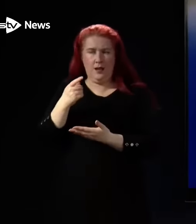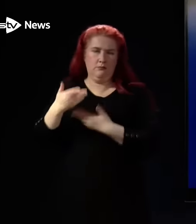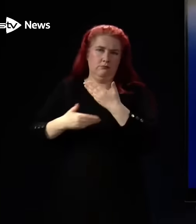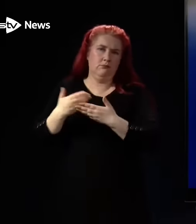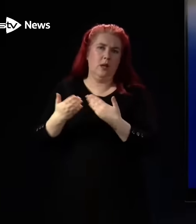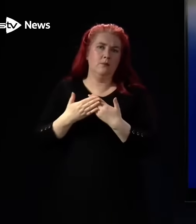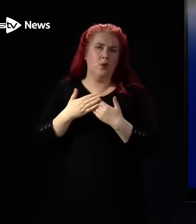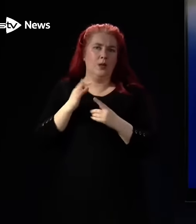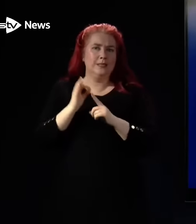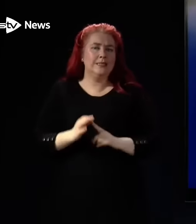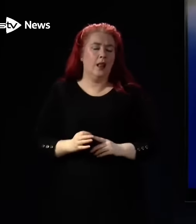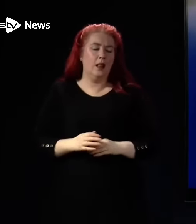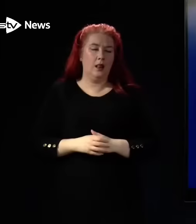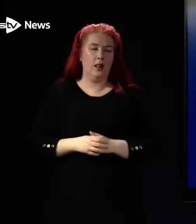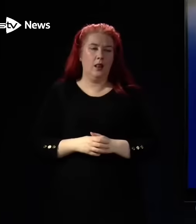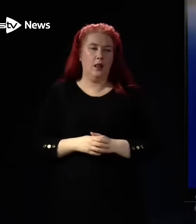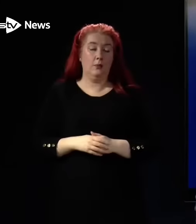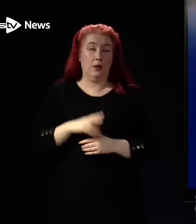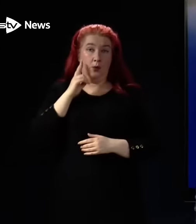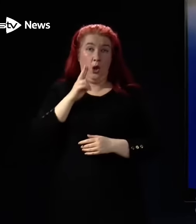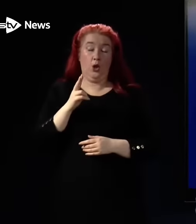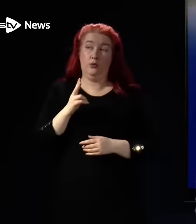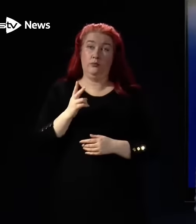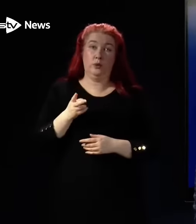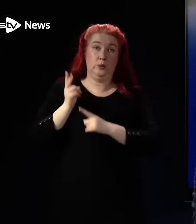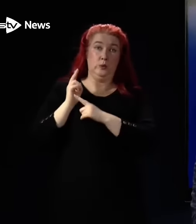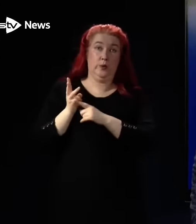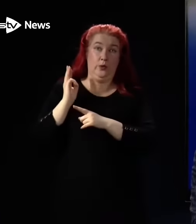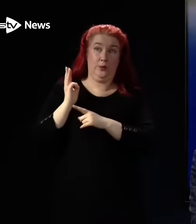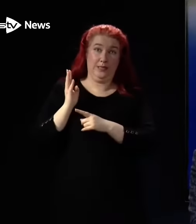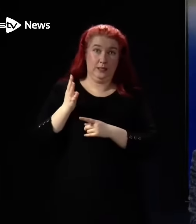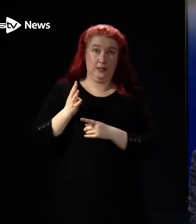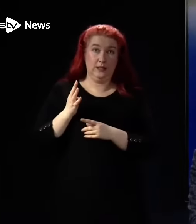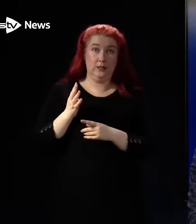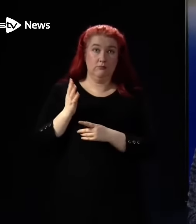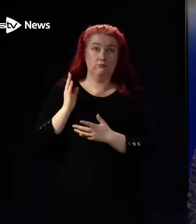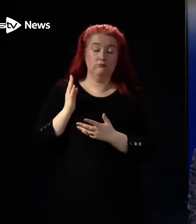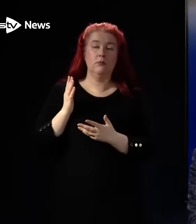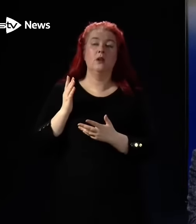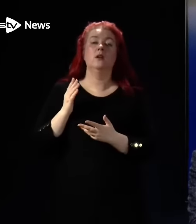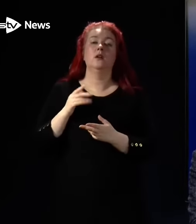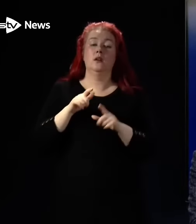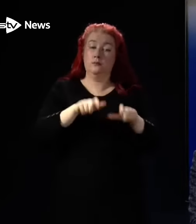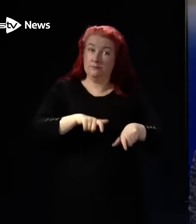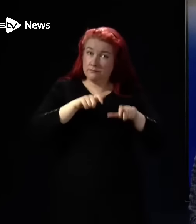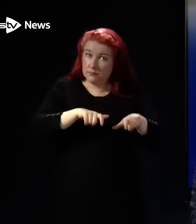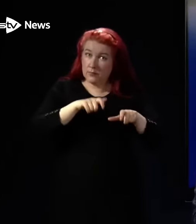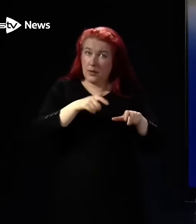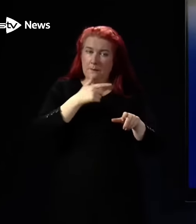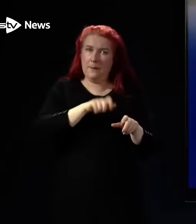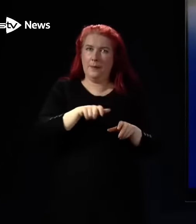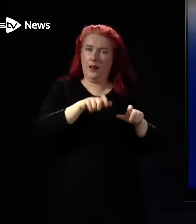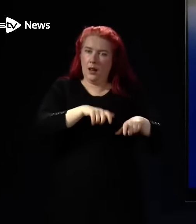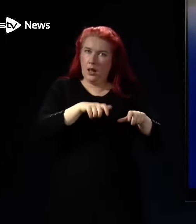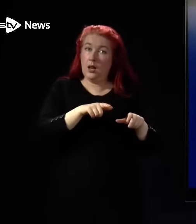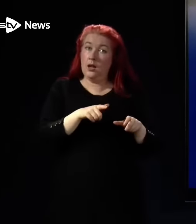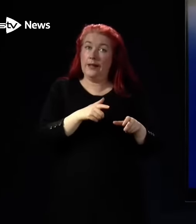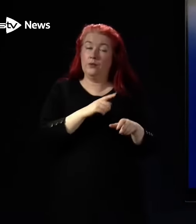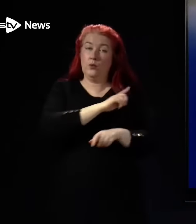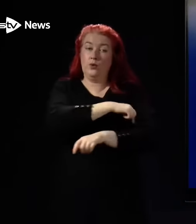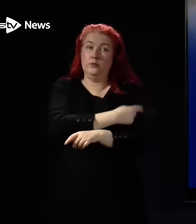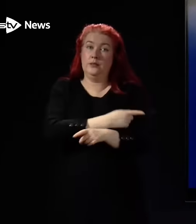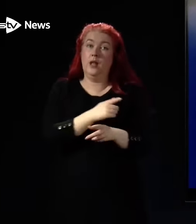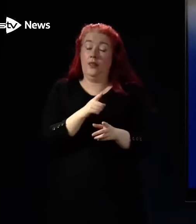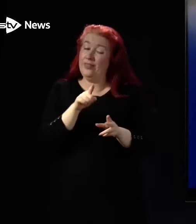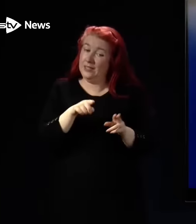this. But if we look at recent weeks, the number of delayed discharges has actually decreased at a time when, you know,